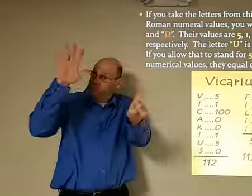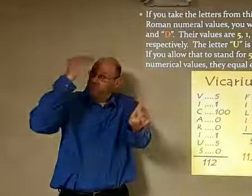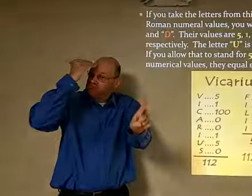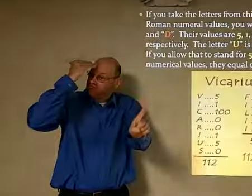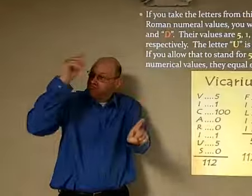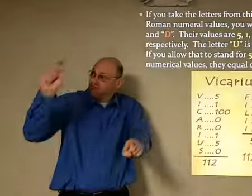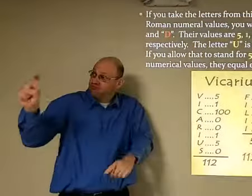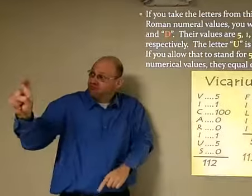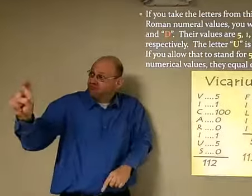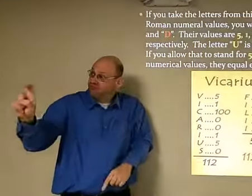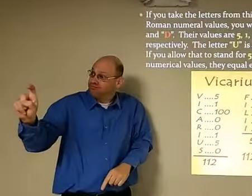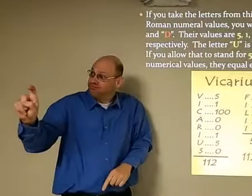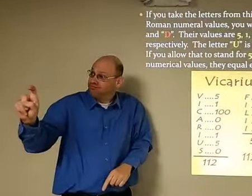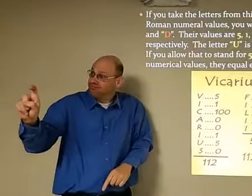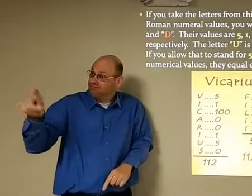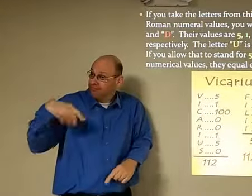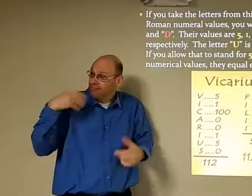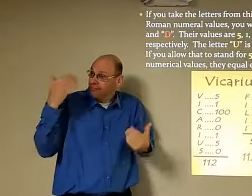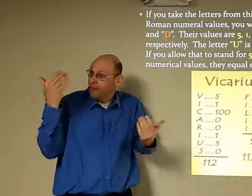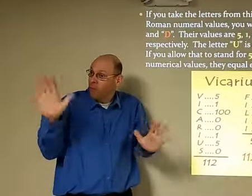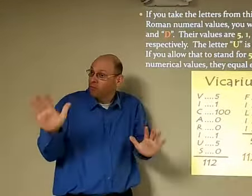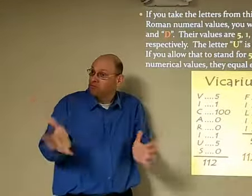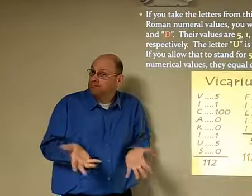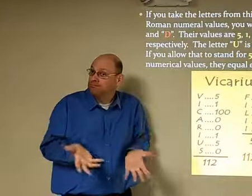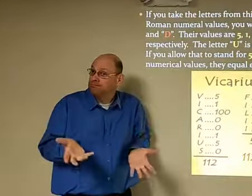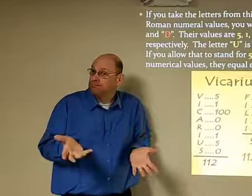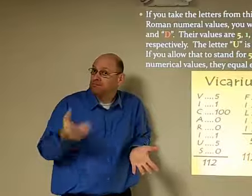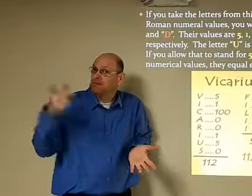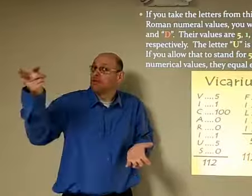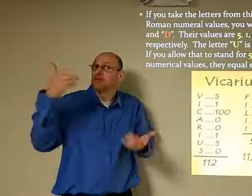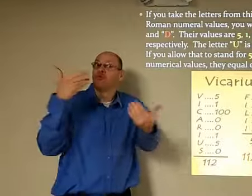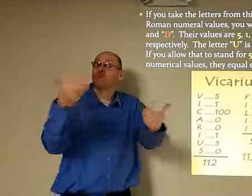we don't know what is this about the Pope I don't know could it be